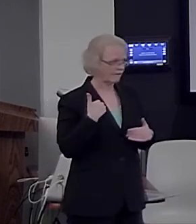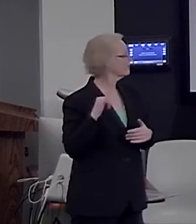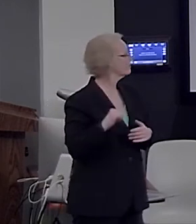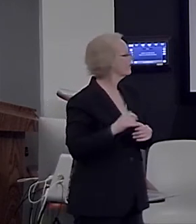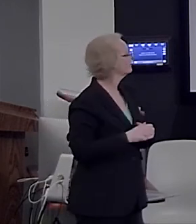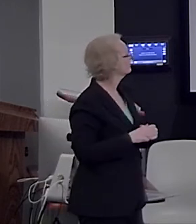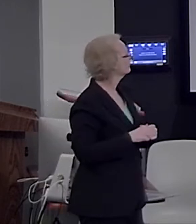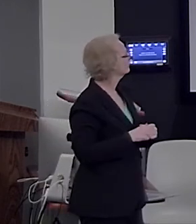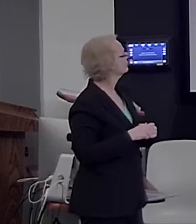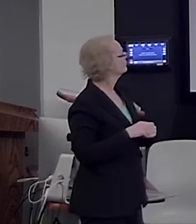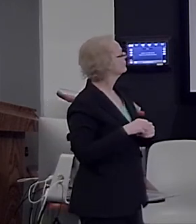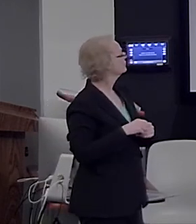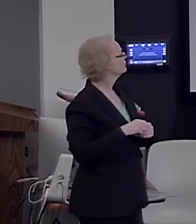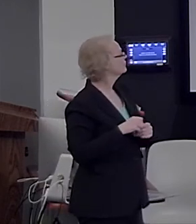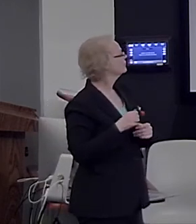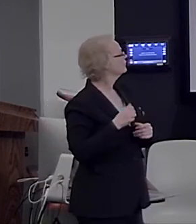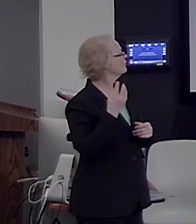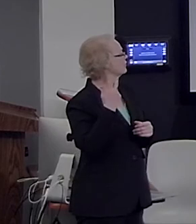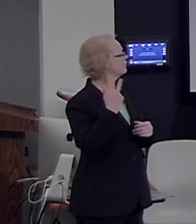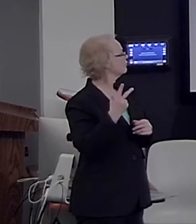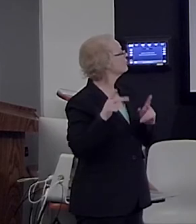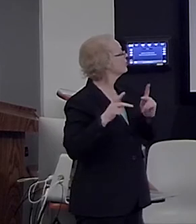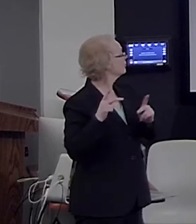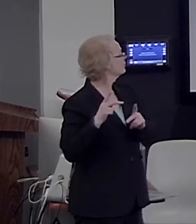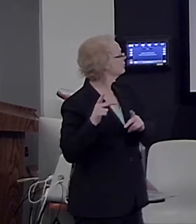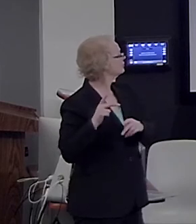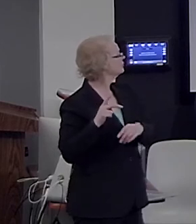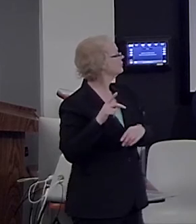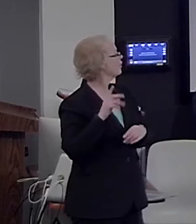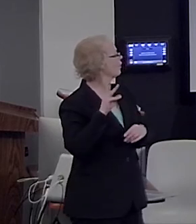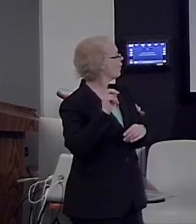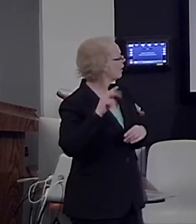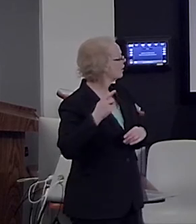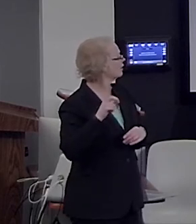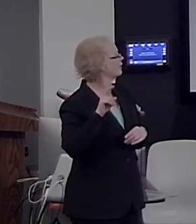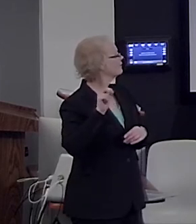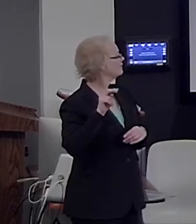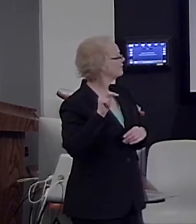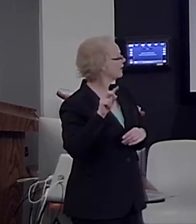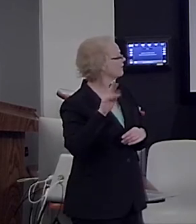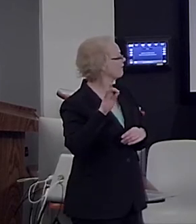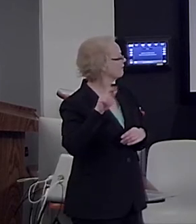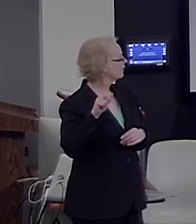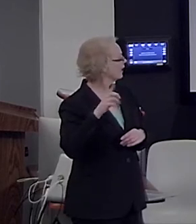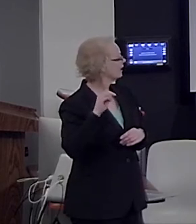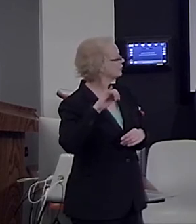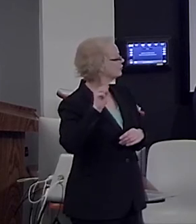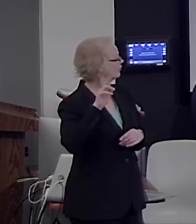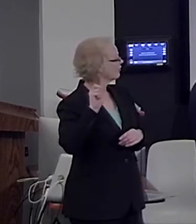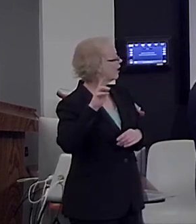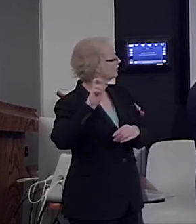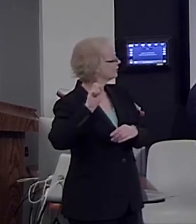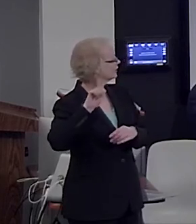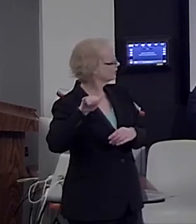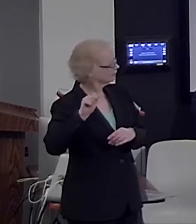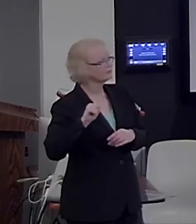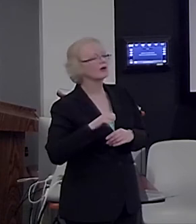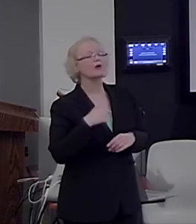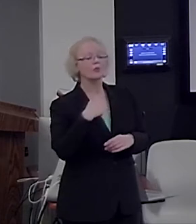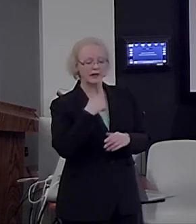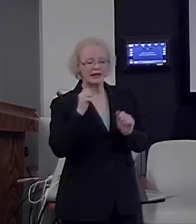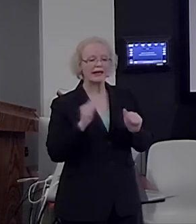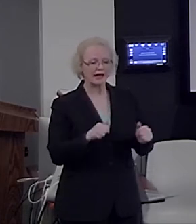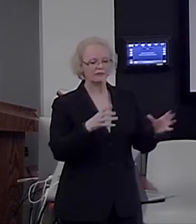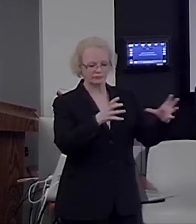Jaraya, Wim van Duffel from Belgium, and Leaping Wong was a postdoc in the lab. We have the ability to take monkeys, put